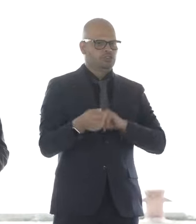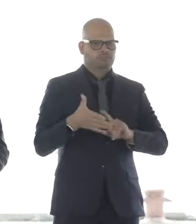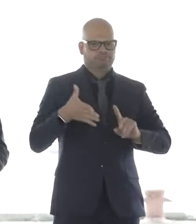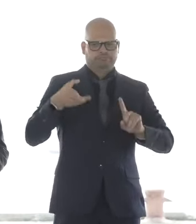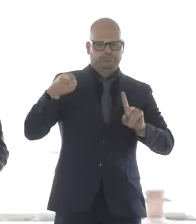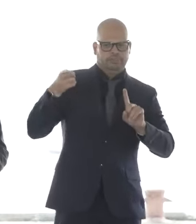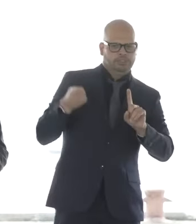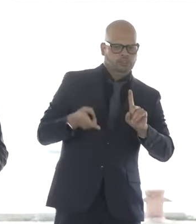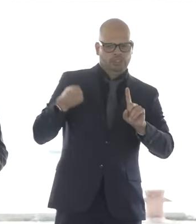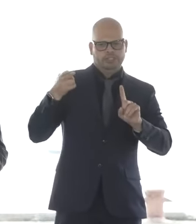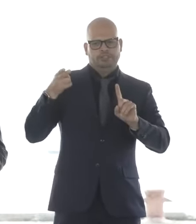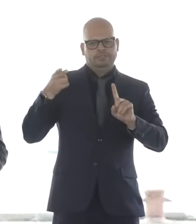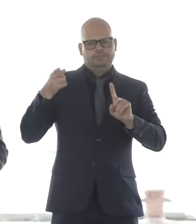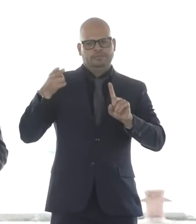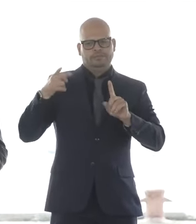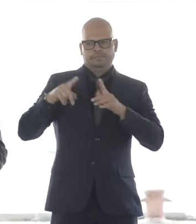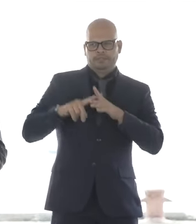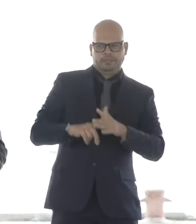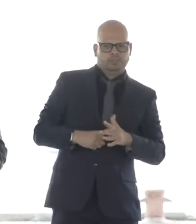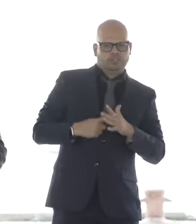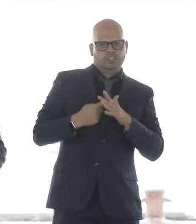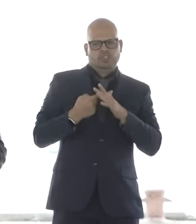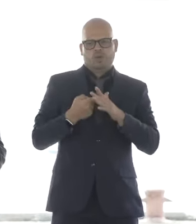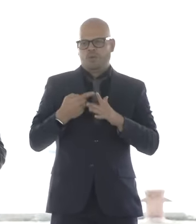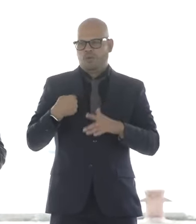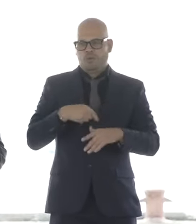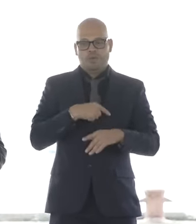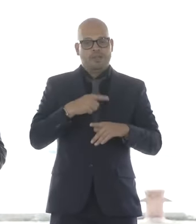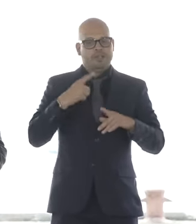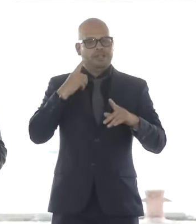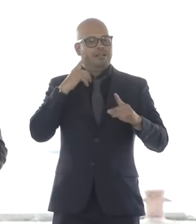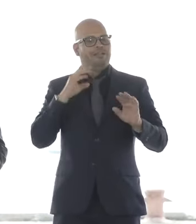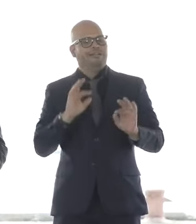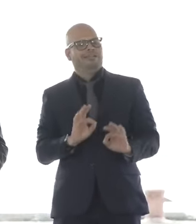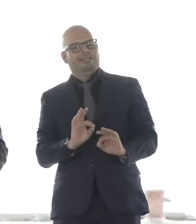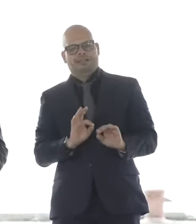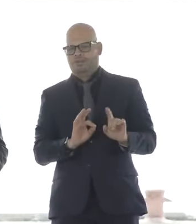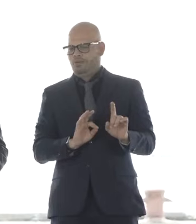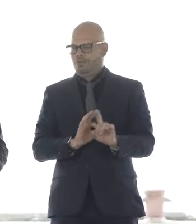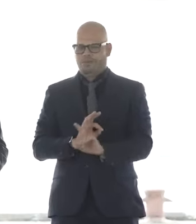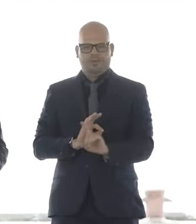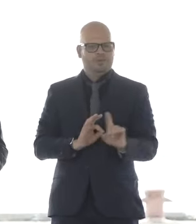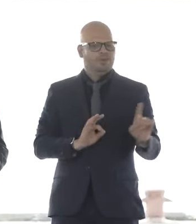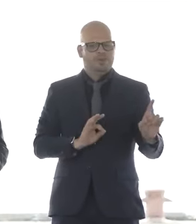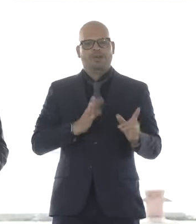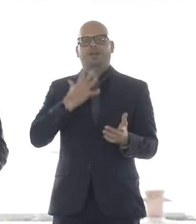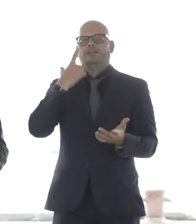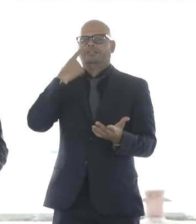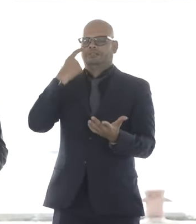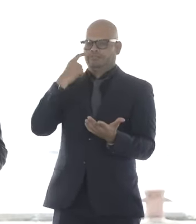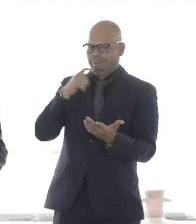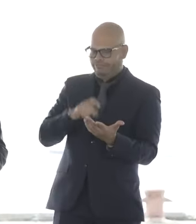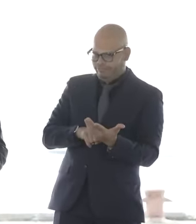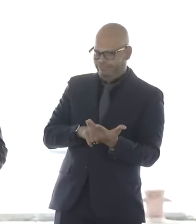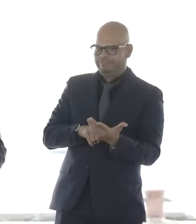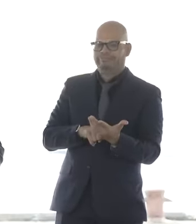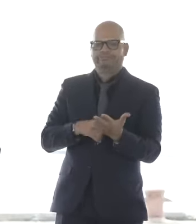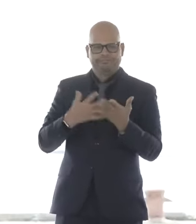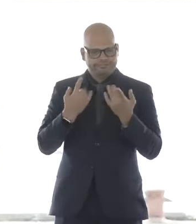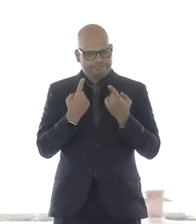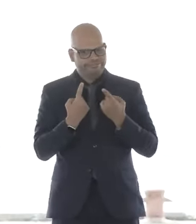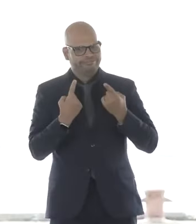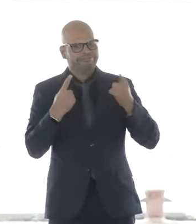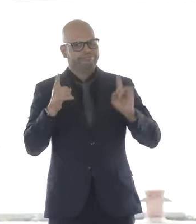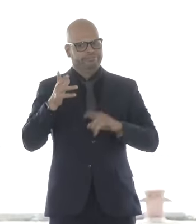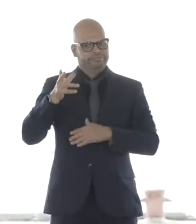of creation here in the United States. We are proud to be a part of that and honored to